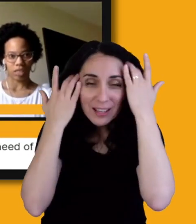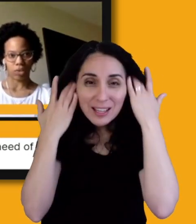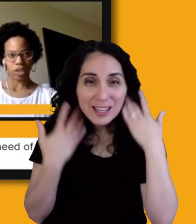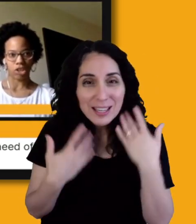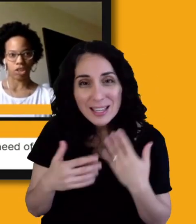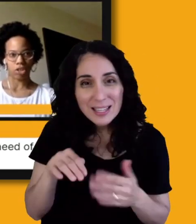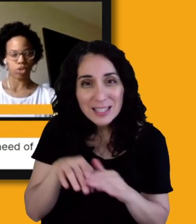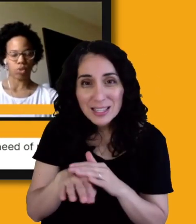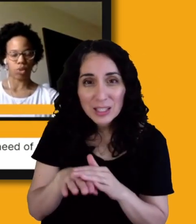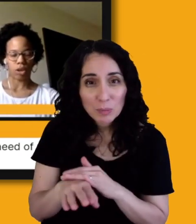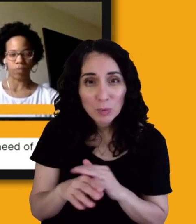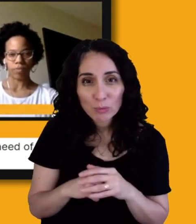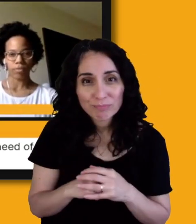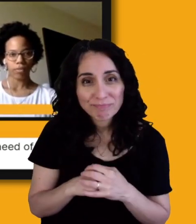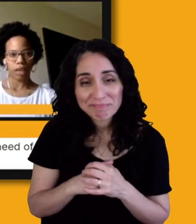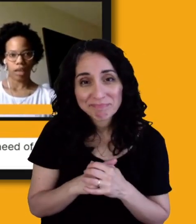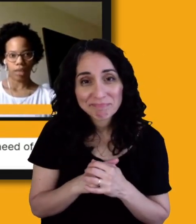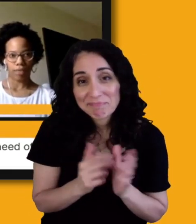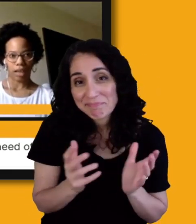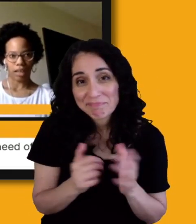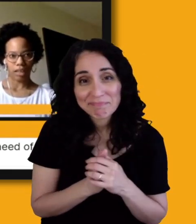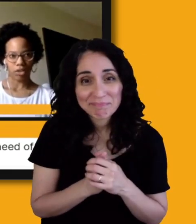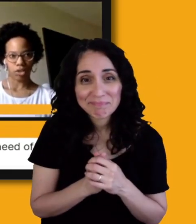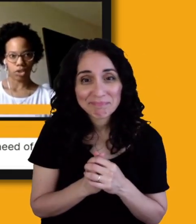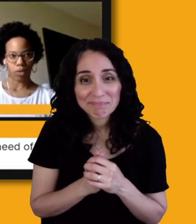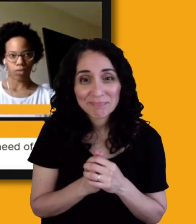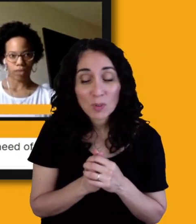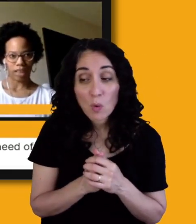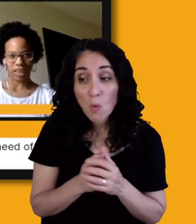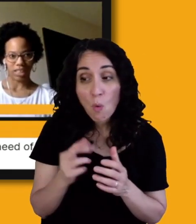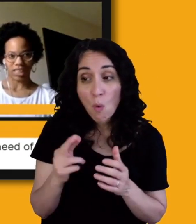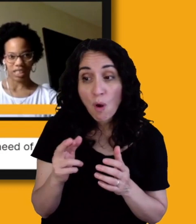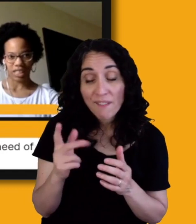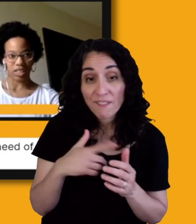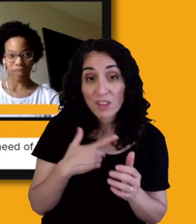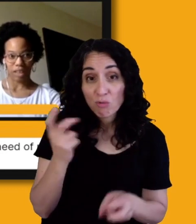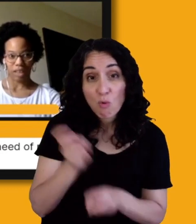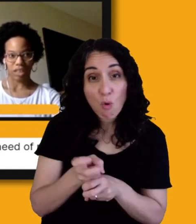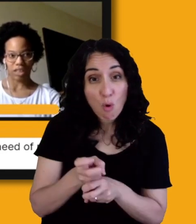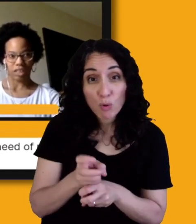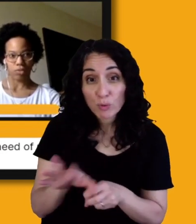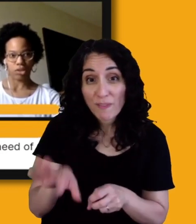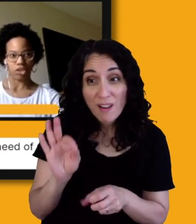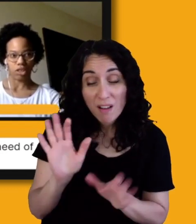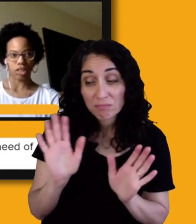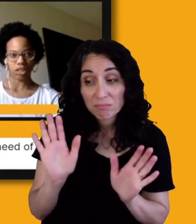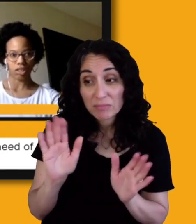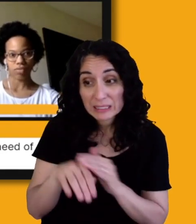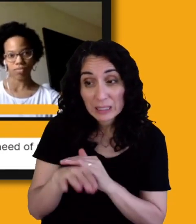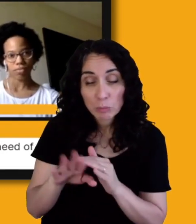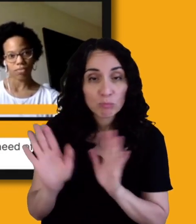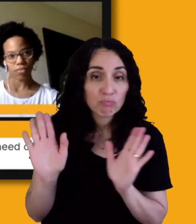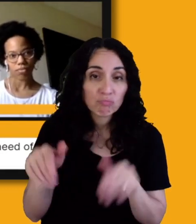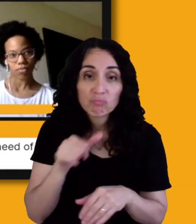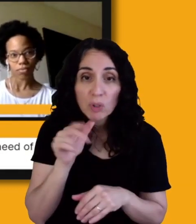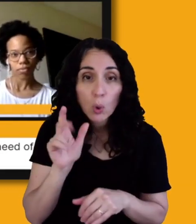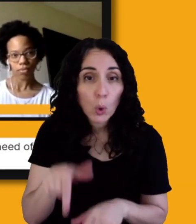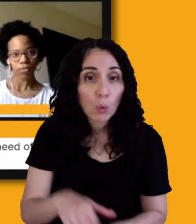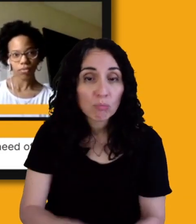entrance or if I don't find that it's easy to find the accessible entrance. Yeah. Yeah. And, and some